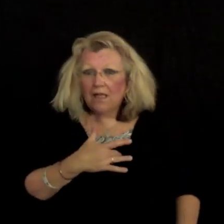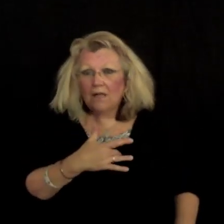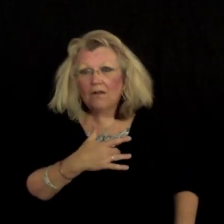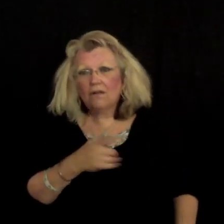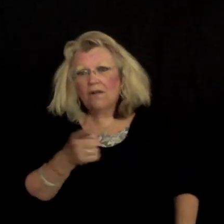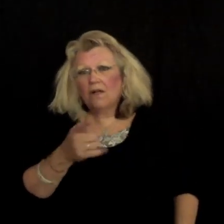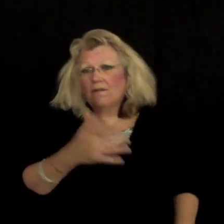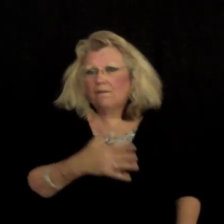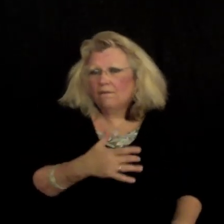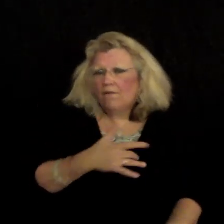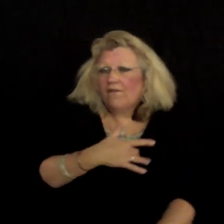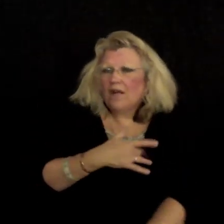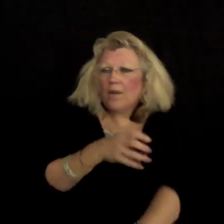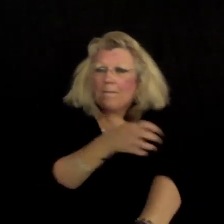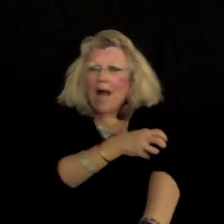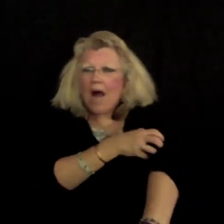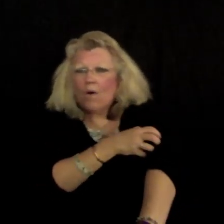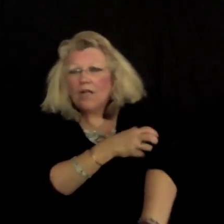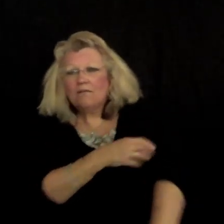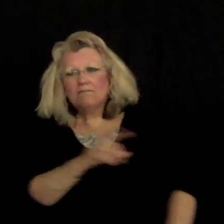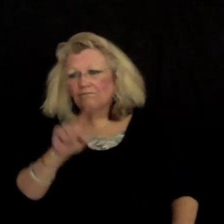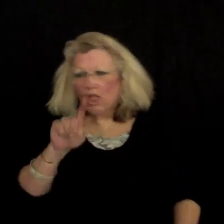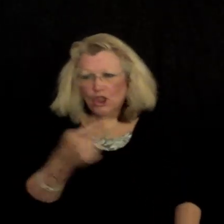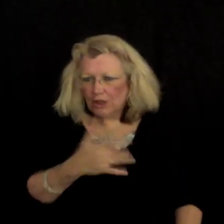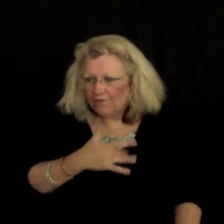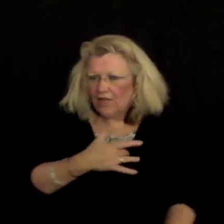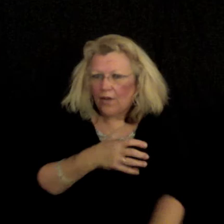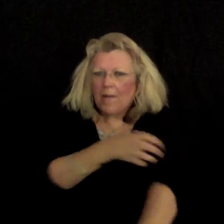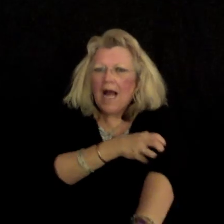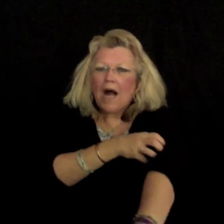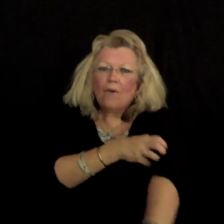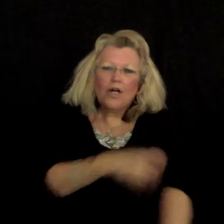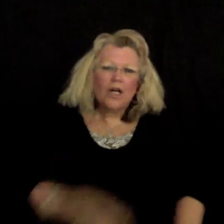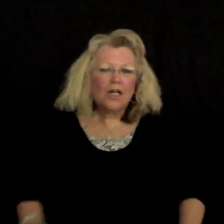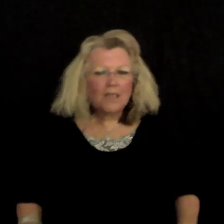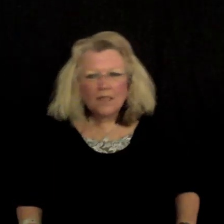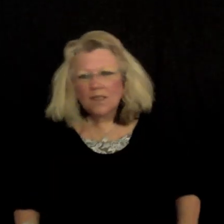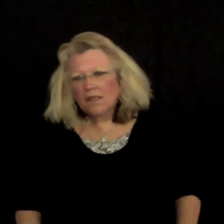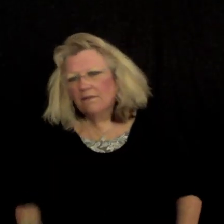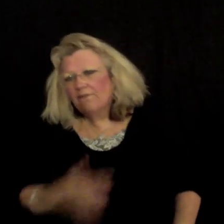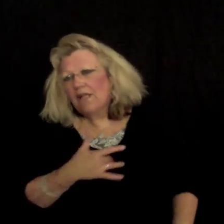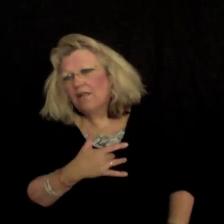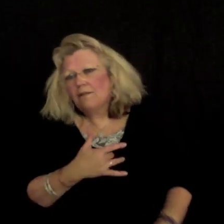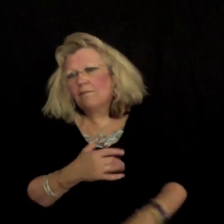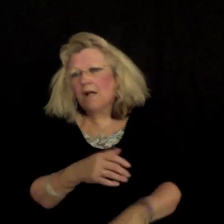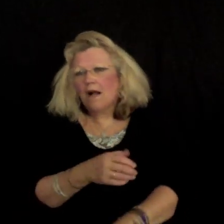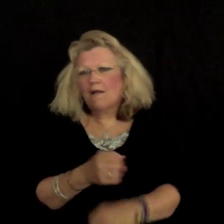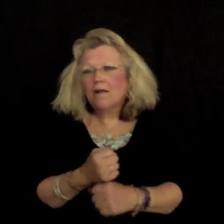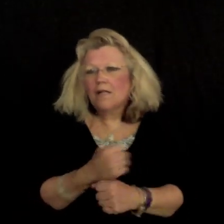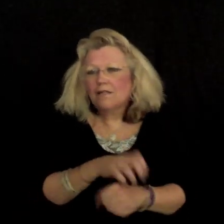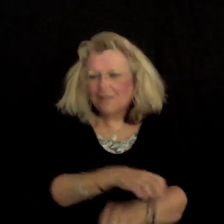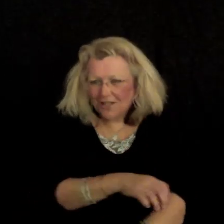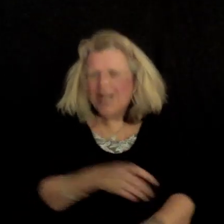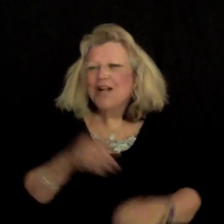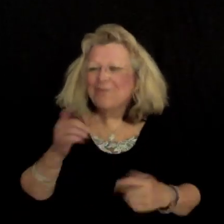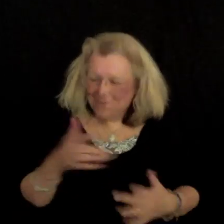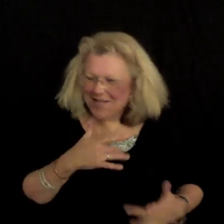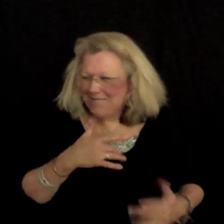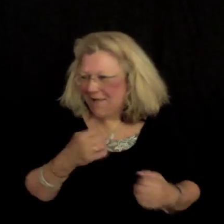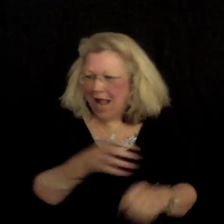You feel the power You feel the power of love That's the power That's the power